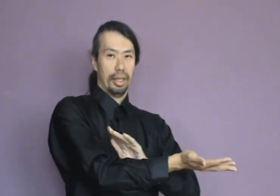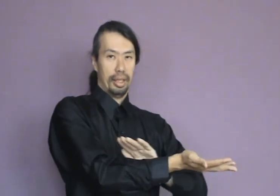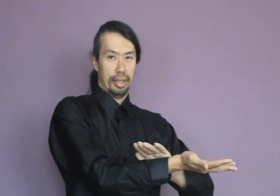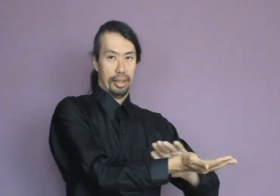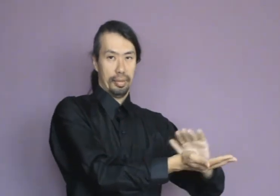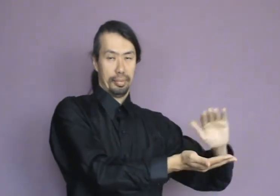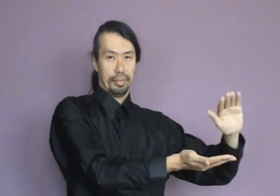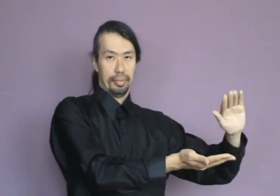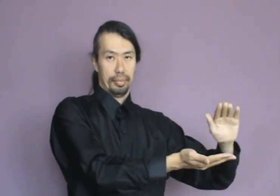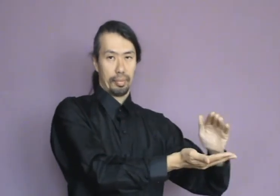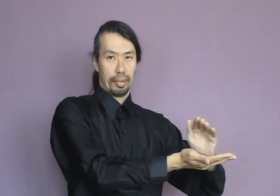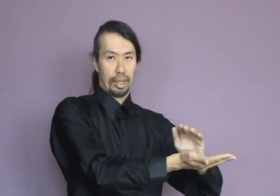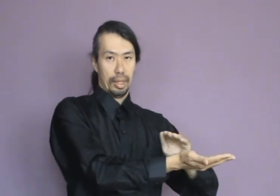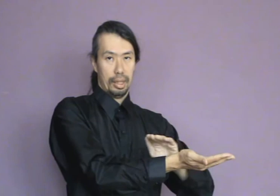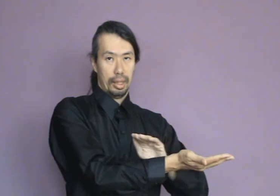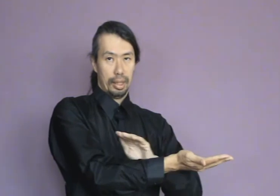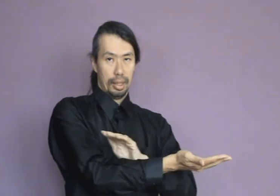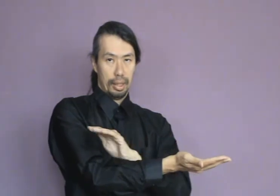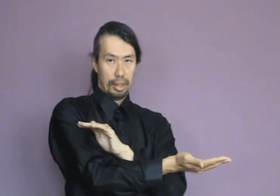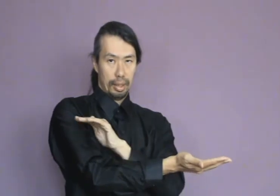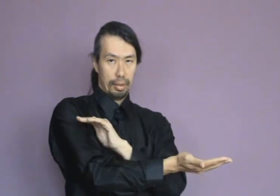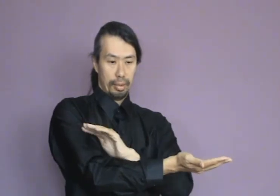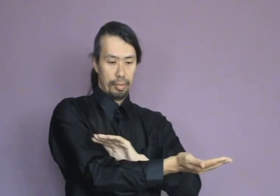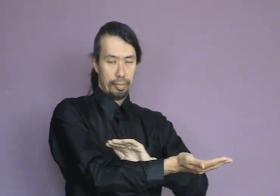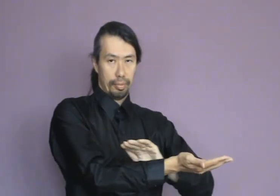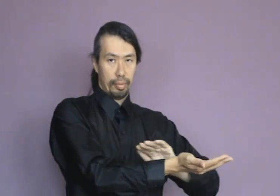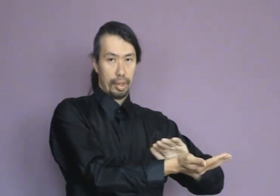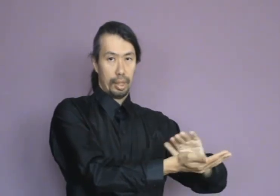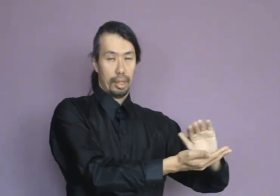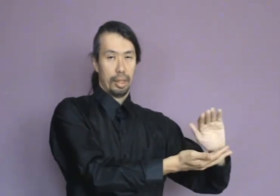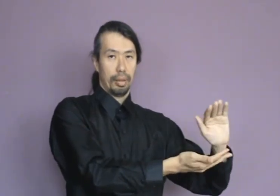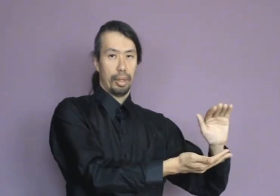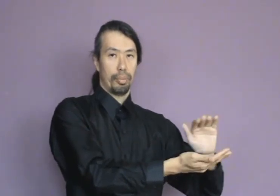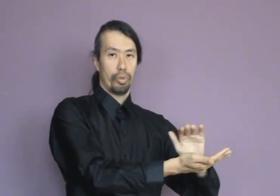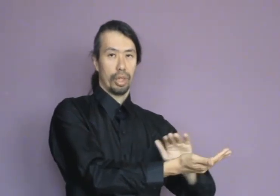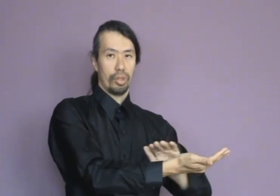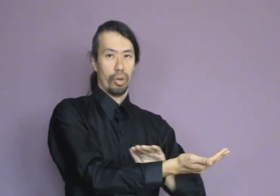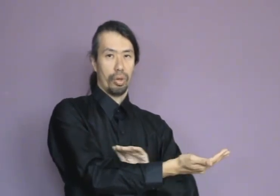by moving it along.